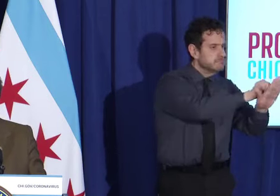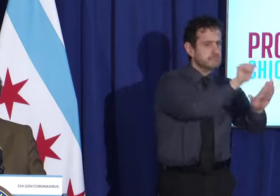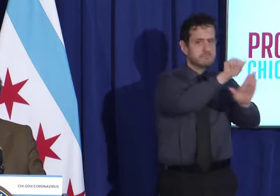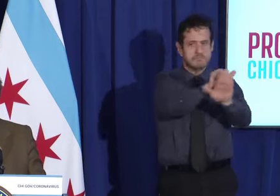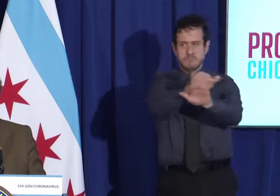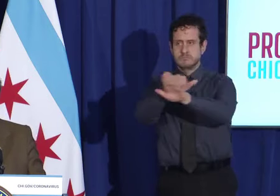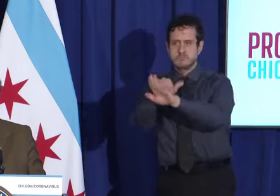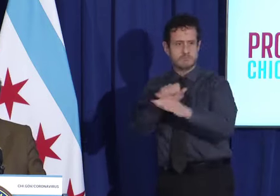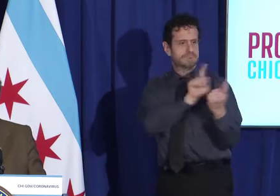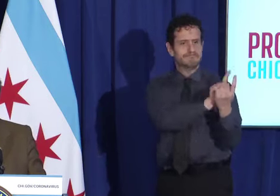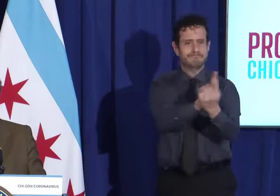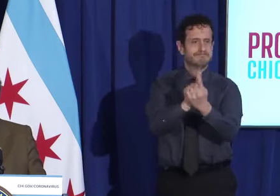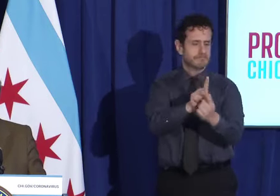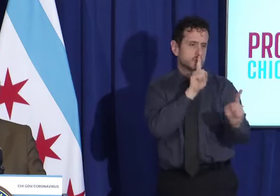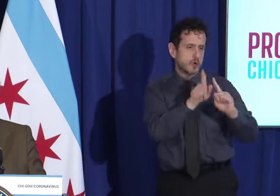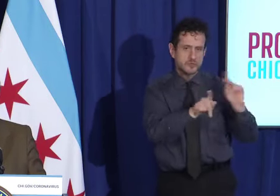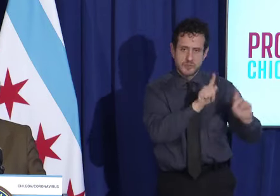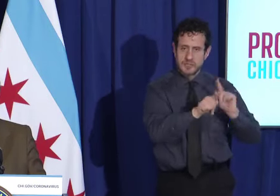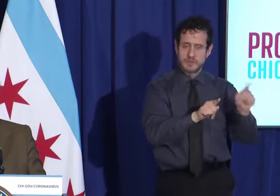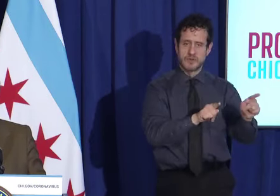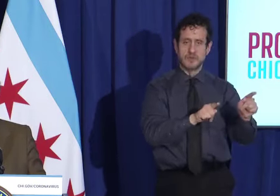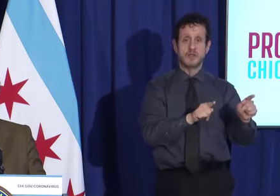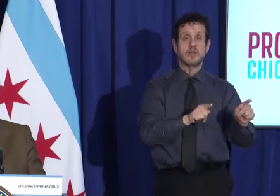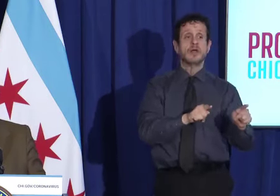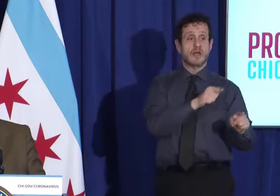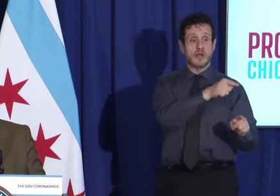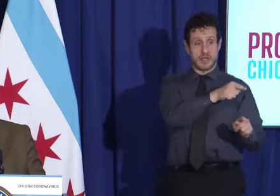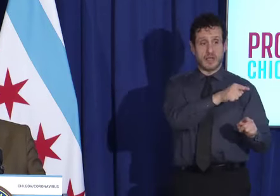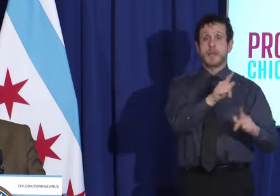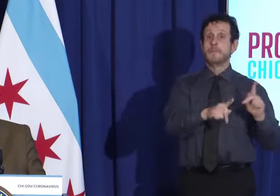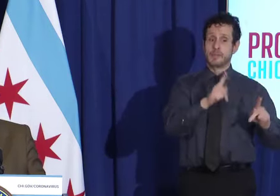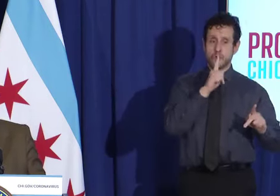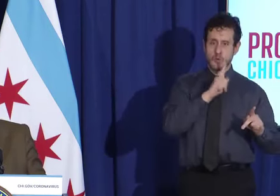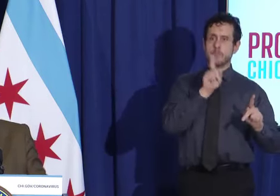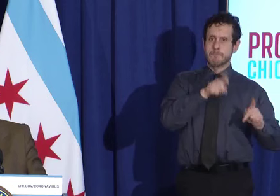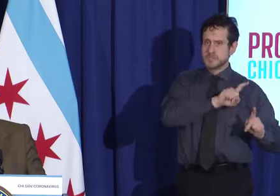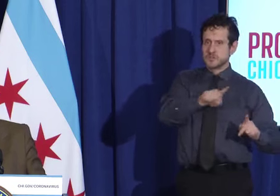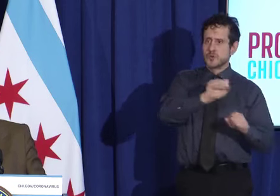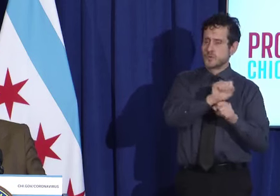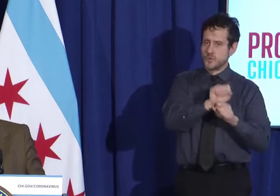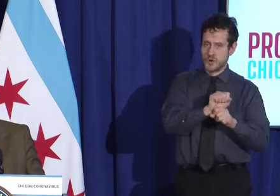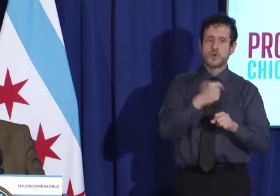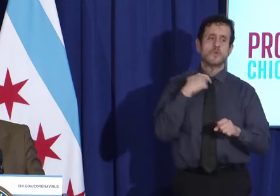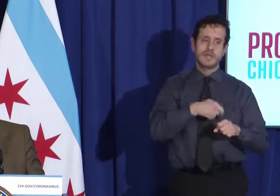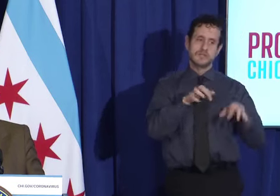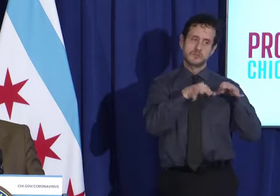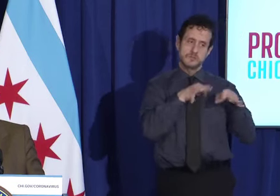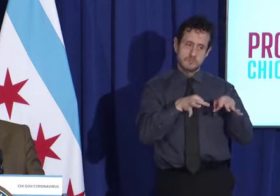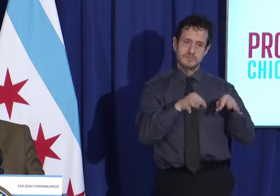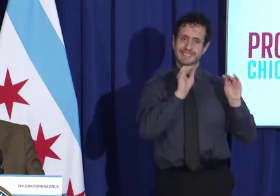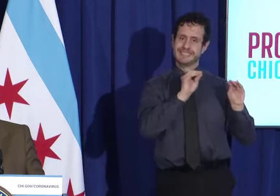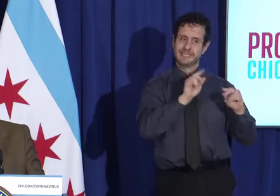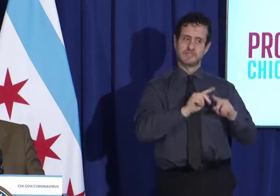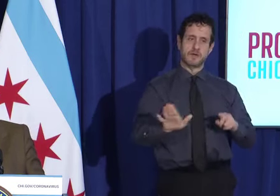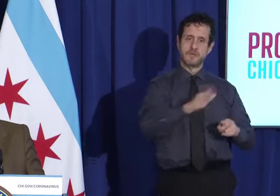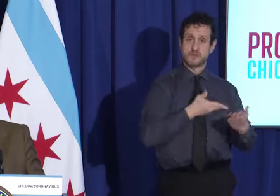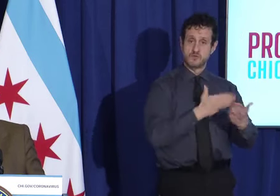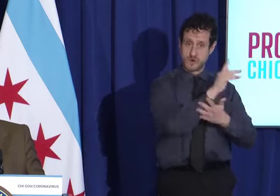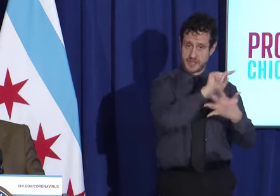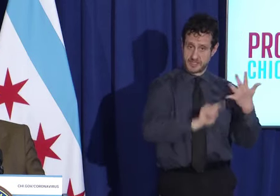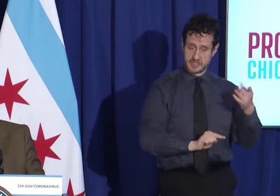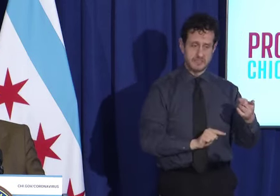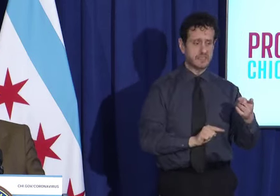equipping essential workers to make sure that they know their rights. There's a lot of pressure,